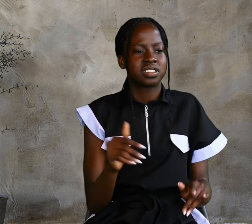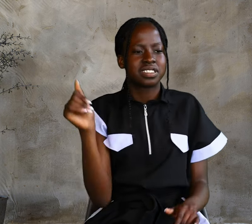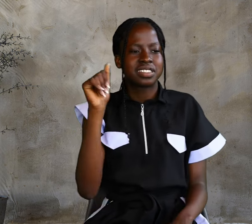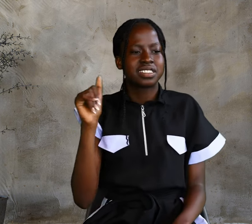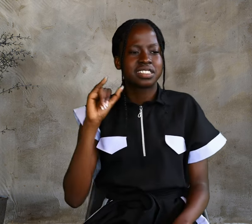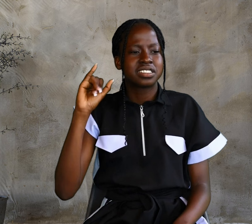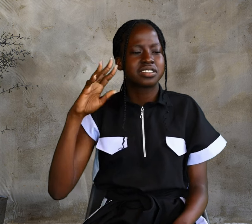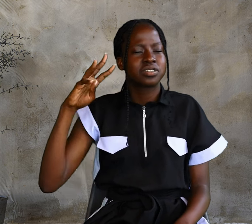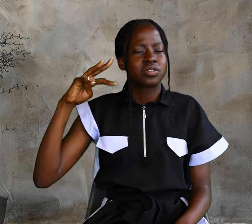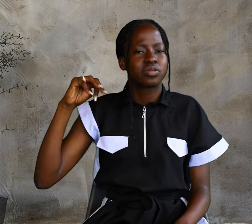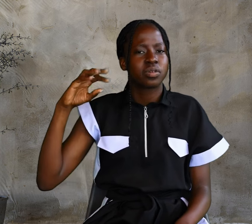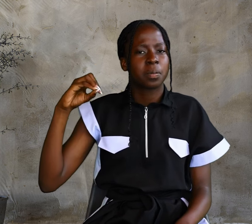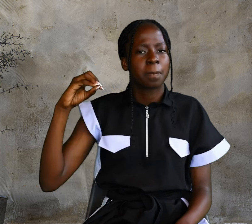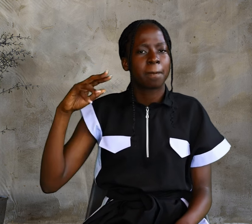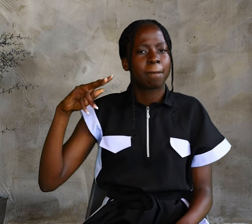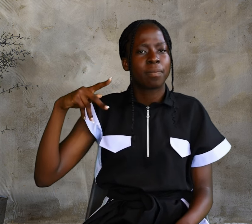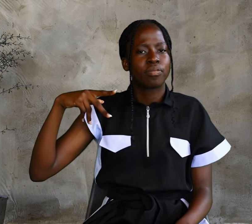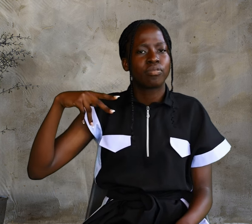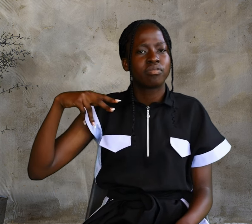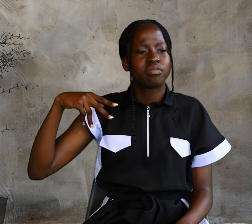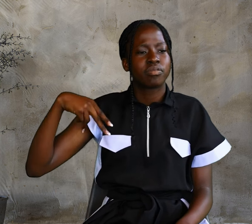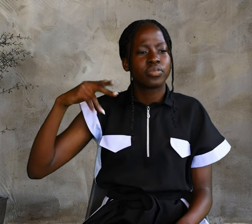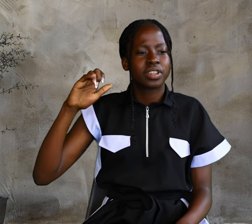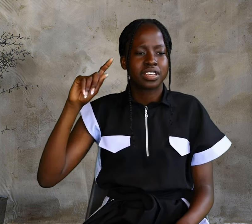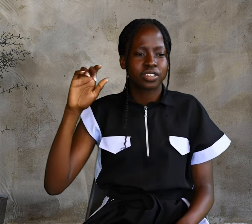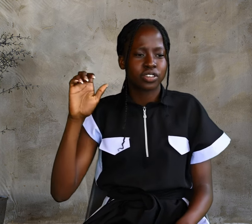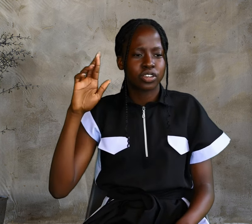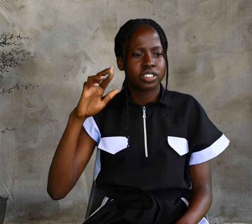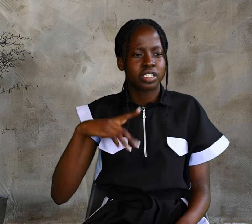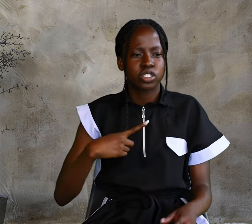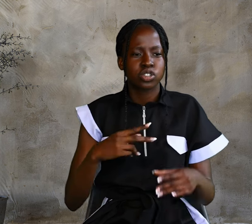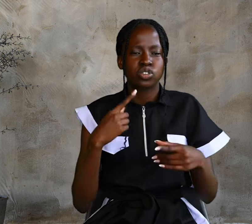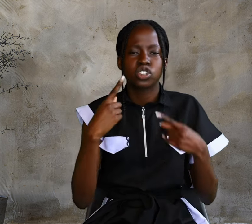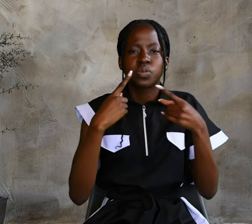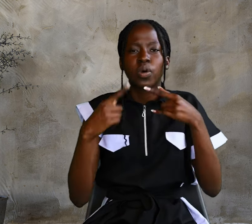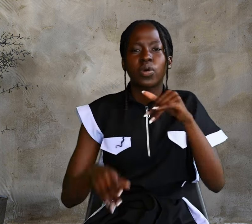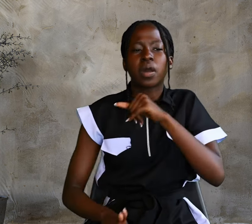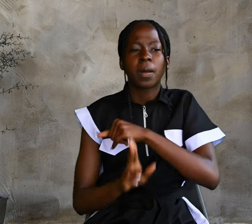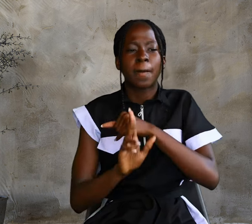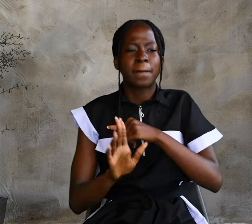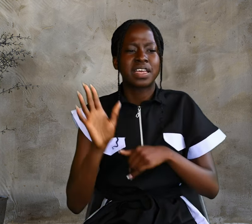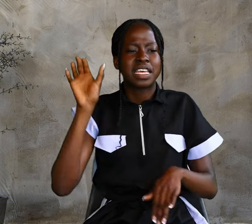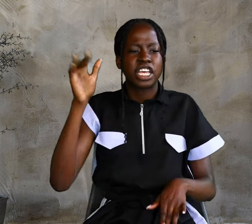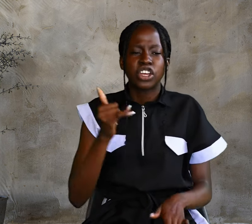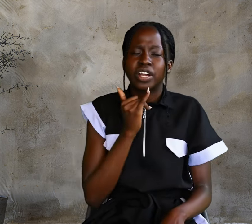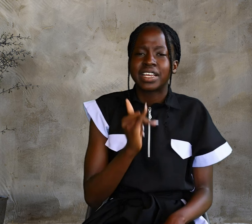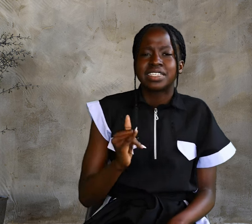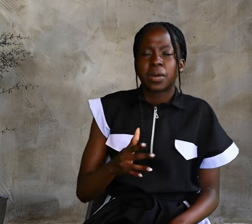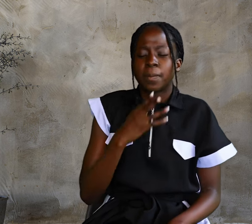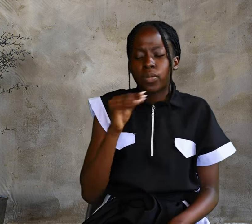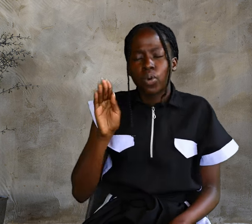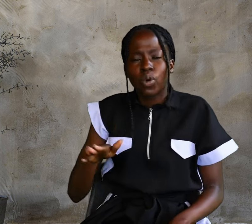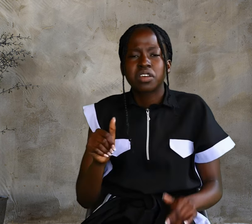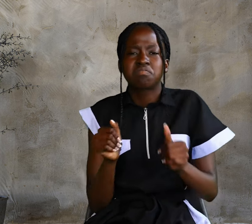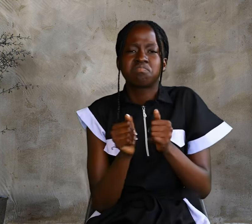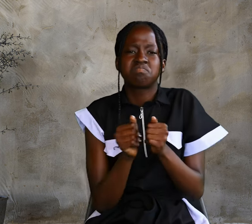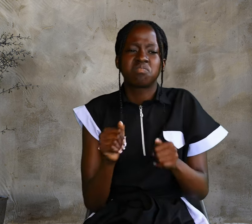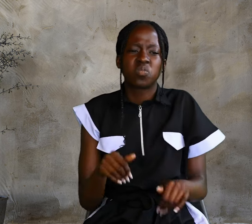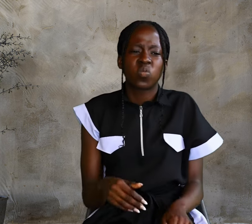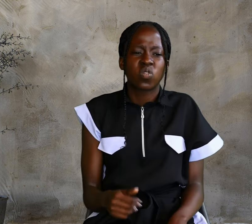Simon Peter's brother, spoke up, Here is a boy with